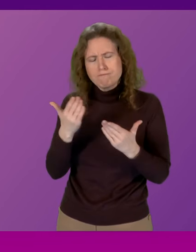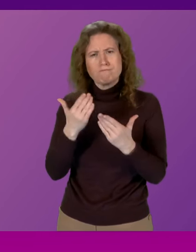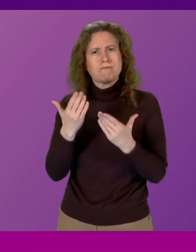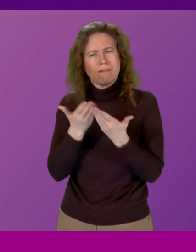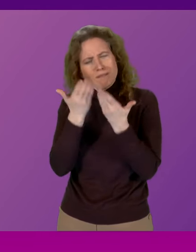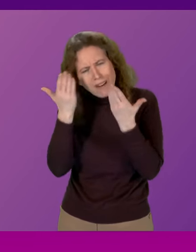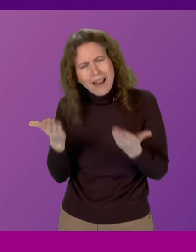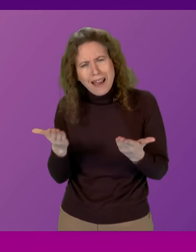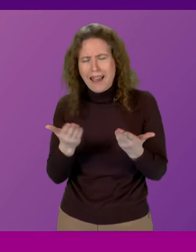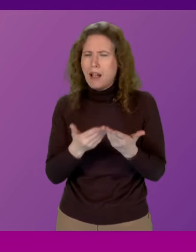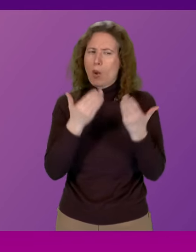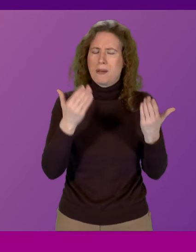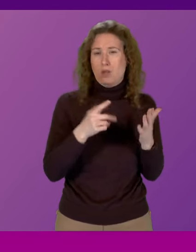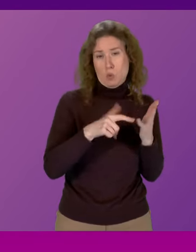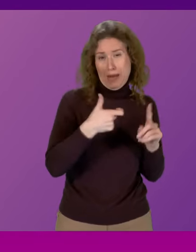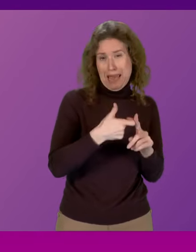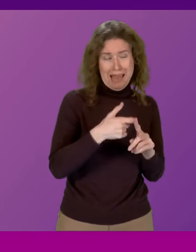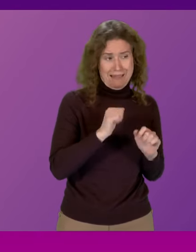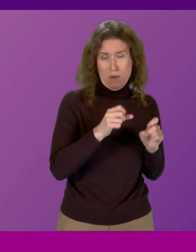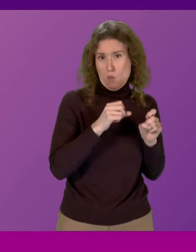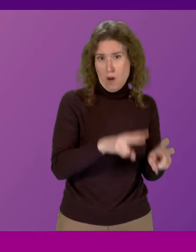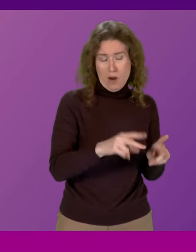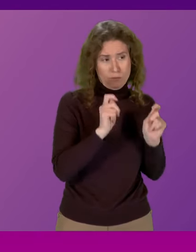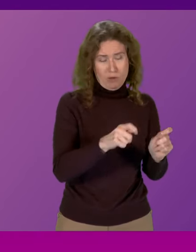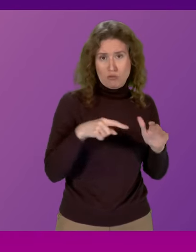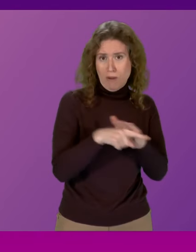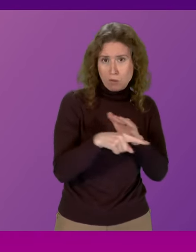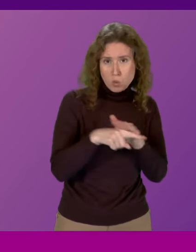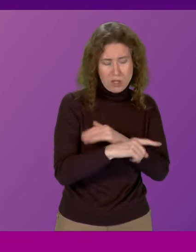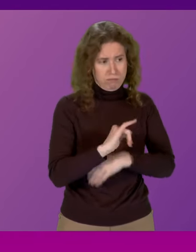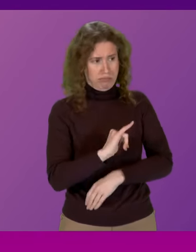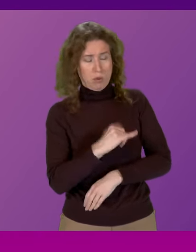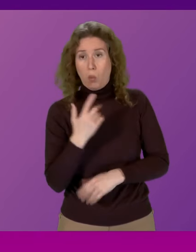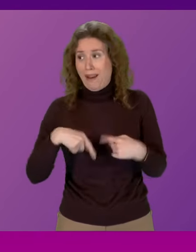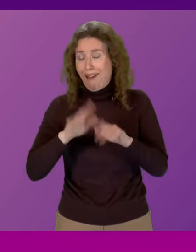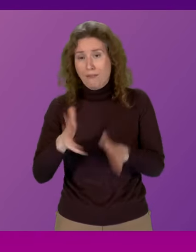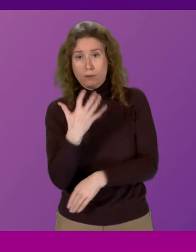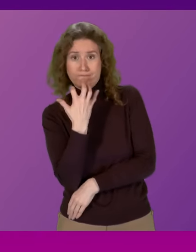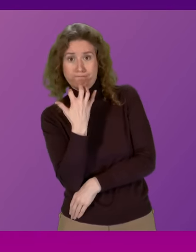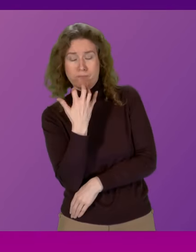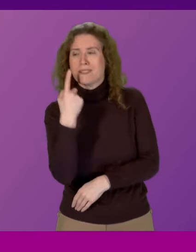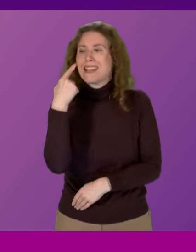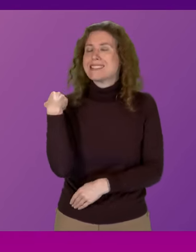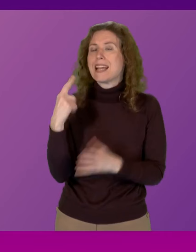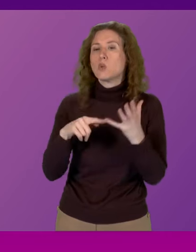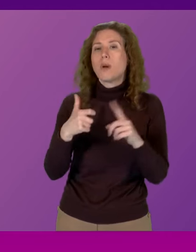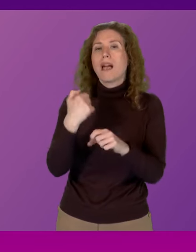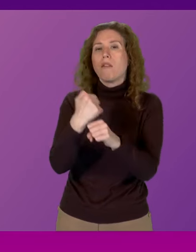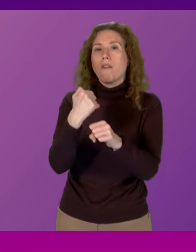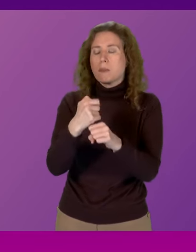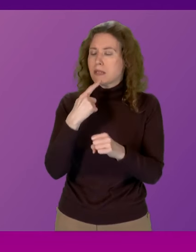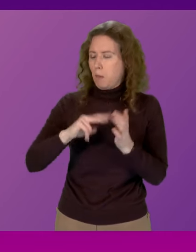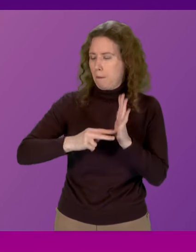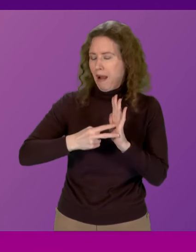as opposed to the UK government's hostile environment approach which we currently have to endure yesterday the UK government's plan to send